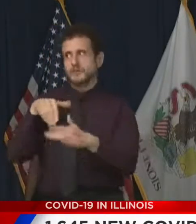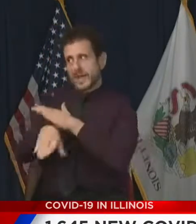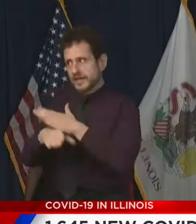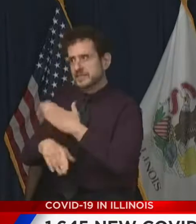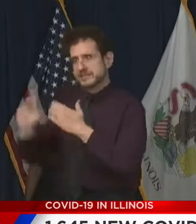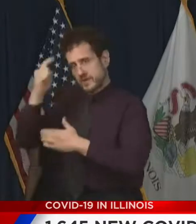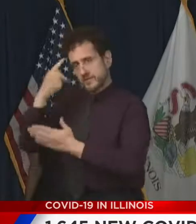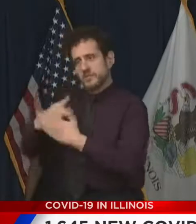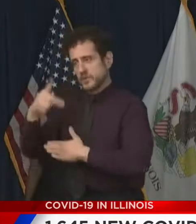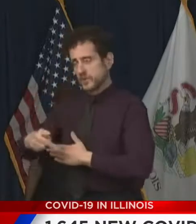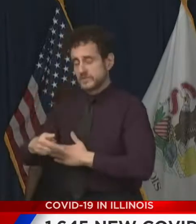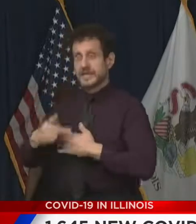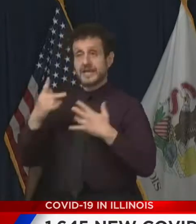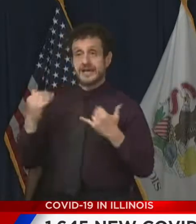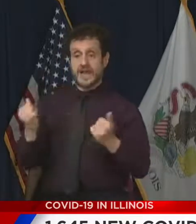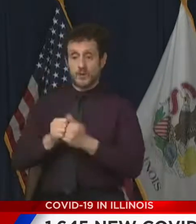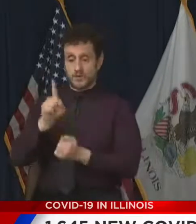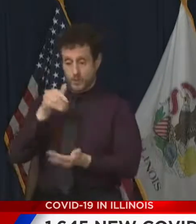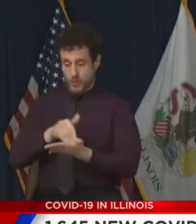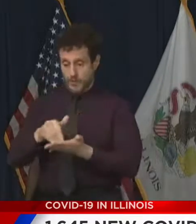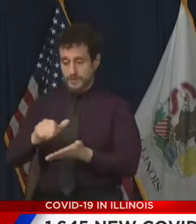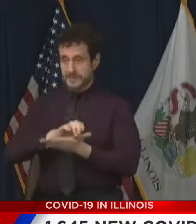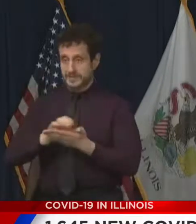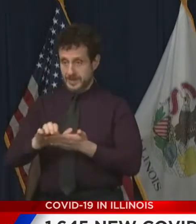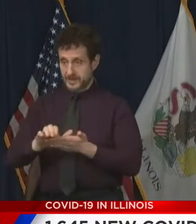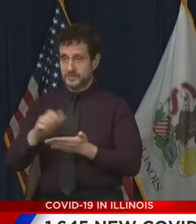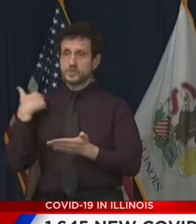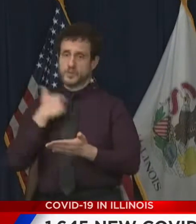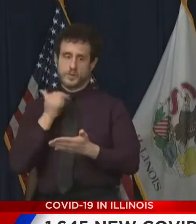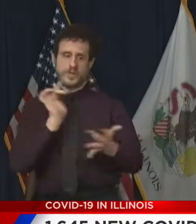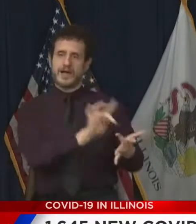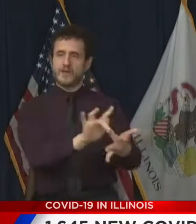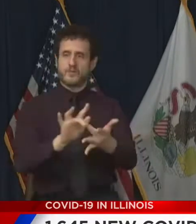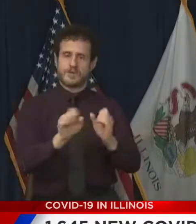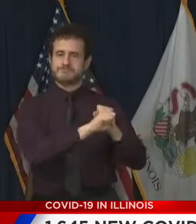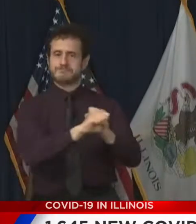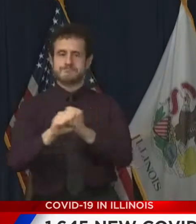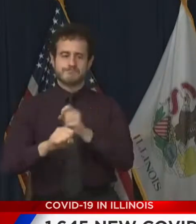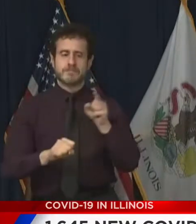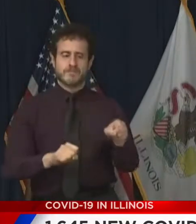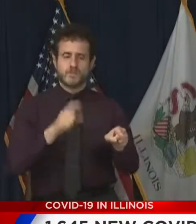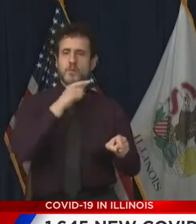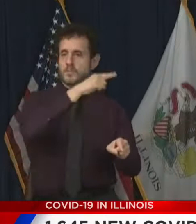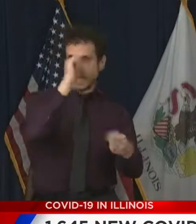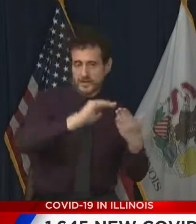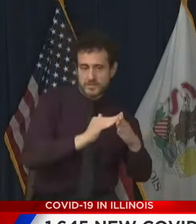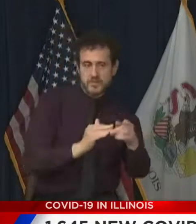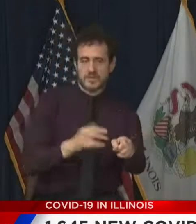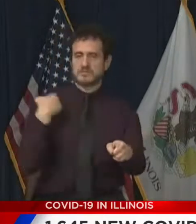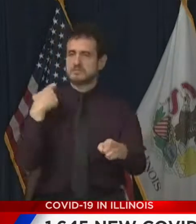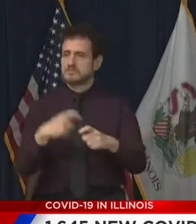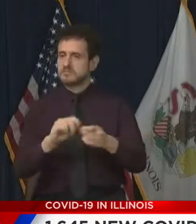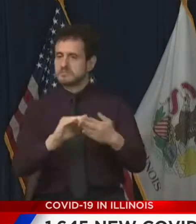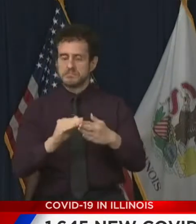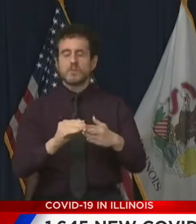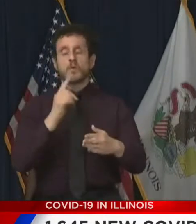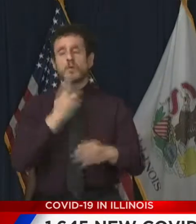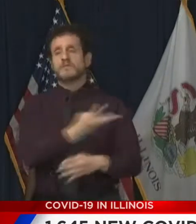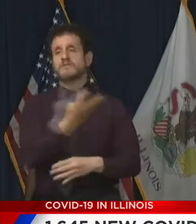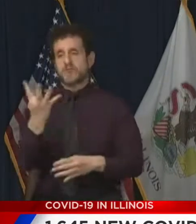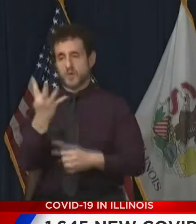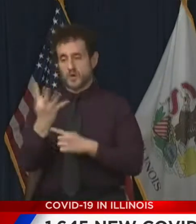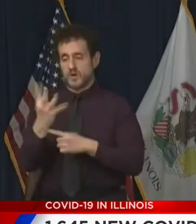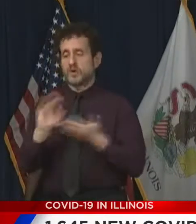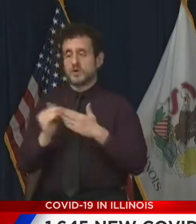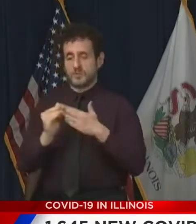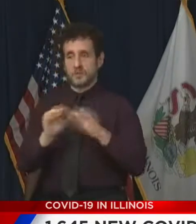$1 million investment, DCO will strengthen its minority business outreach by partnering with four new community navigators. These partners will help